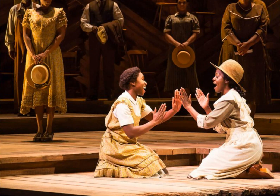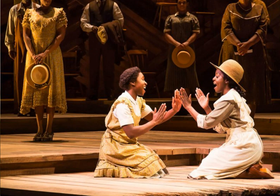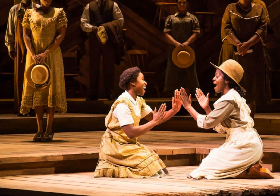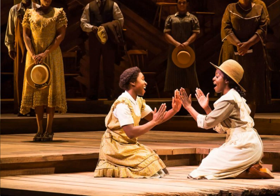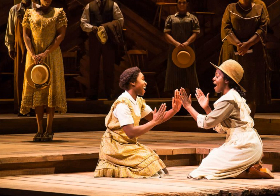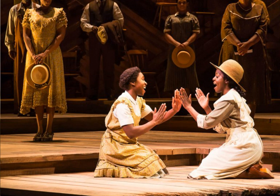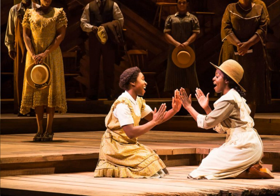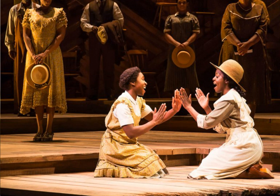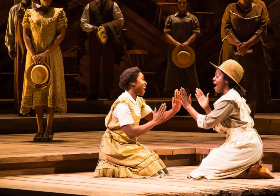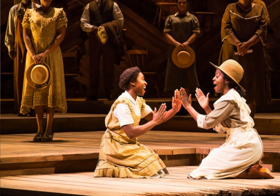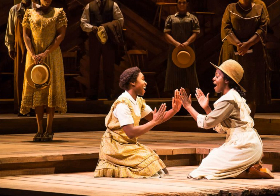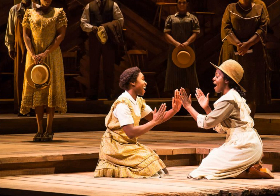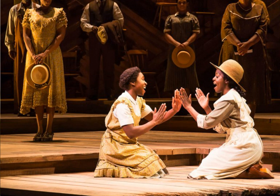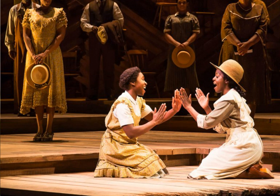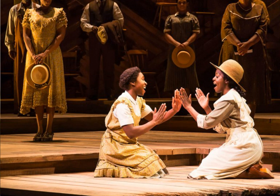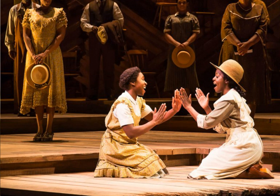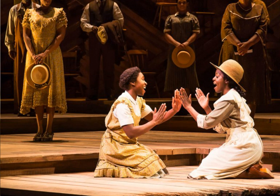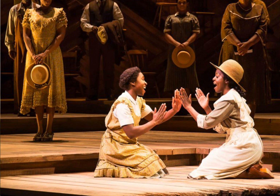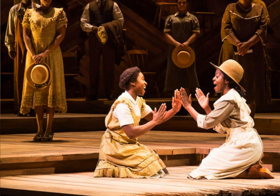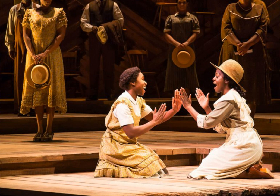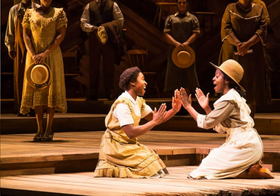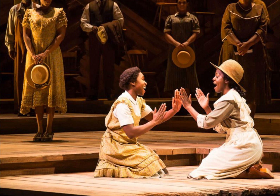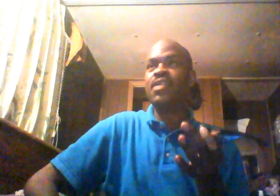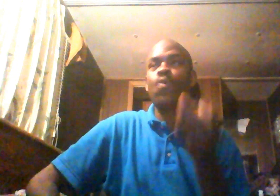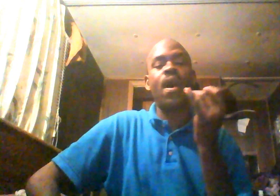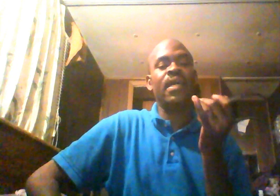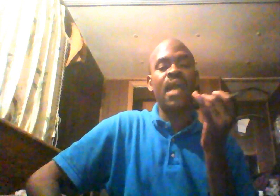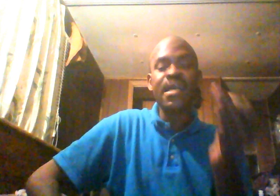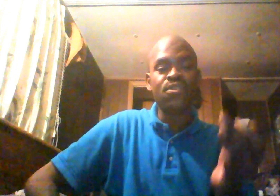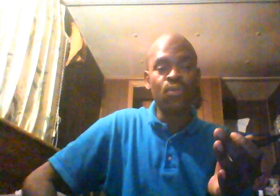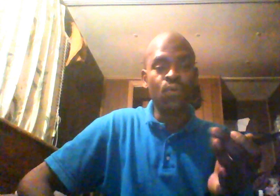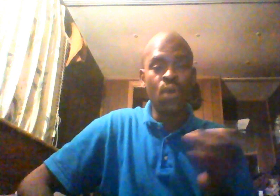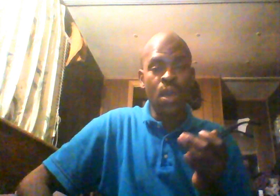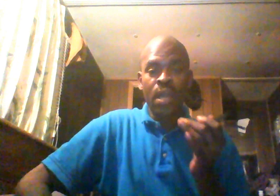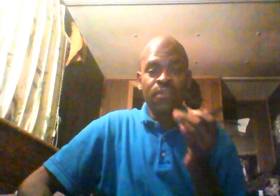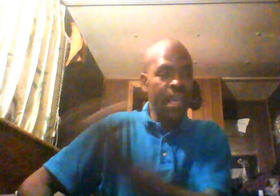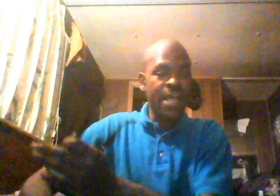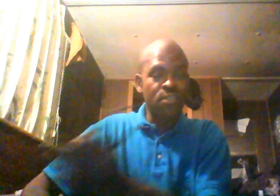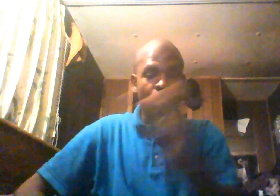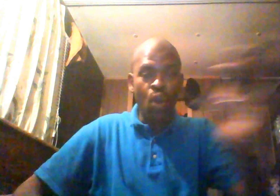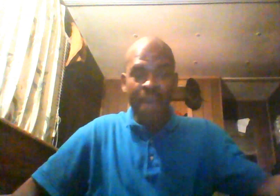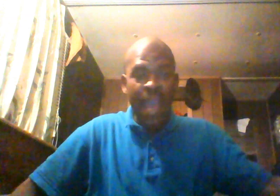the narrative of black people, period. That's why in high school, they asked only, go back,